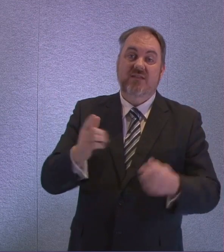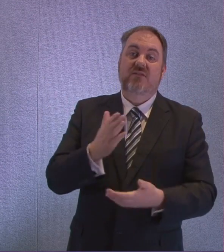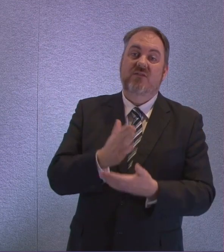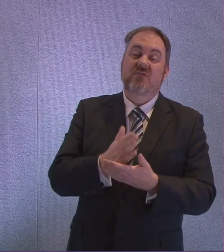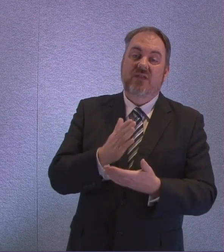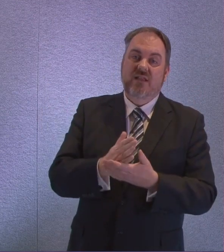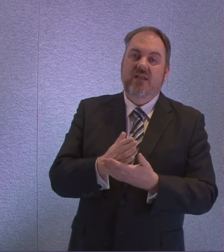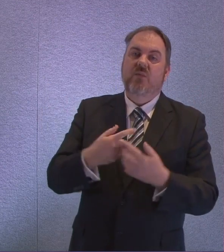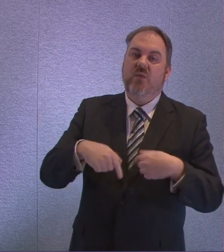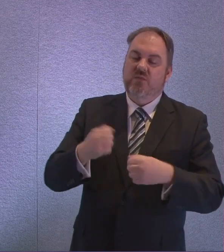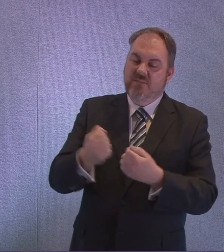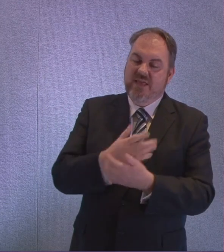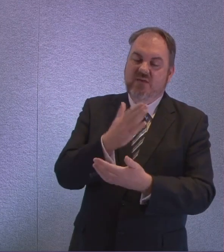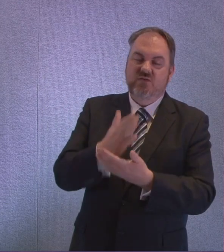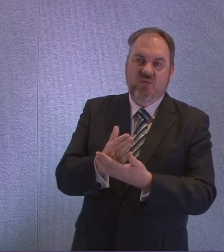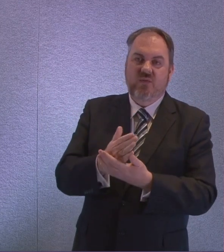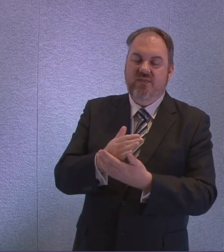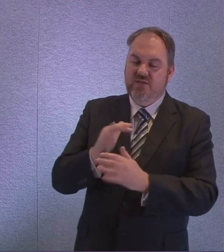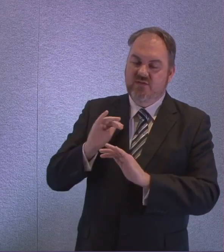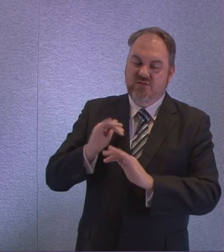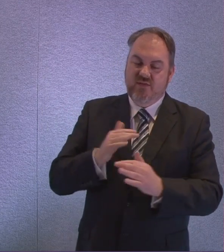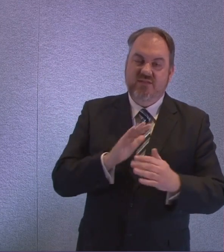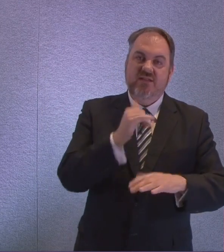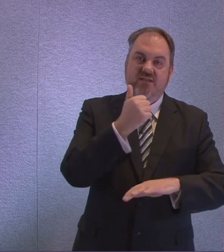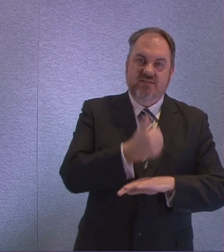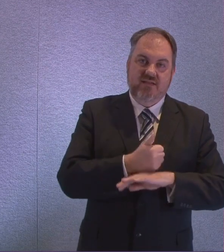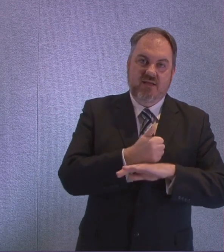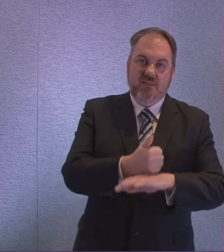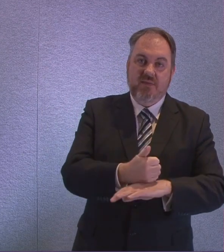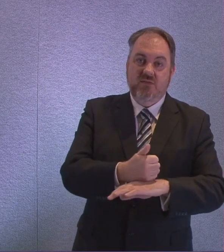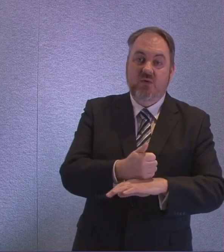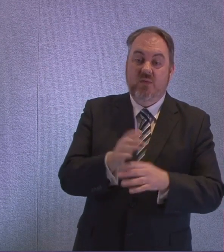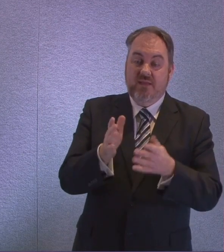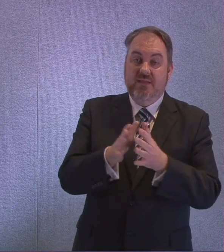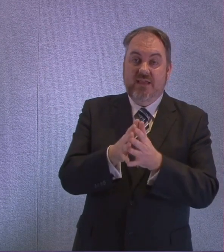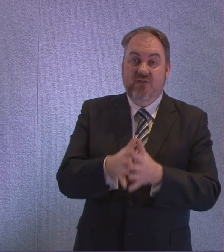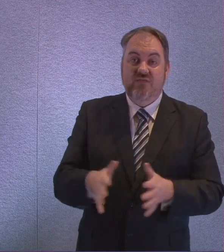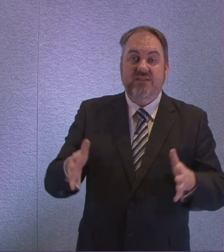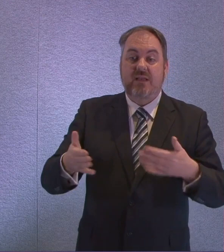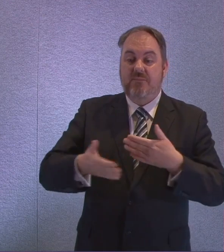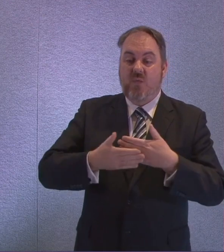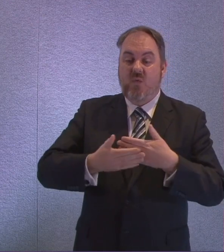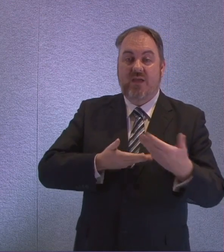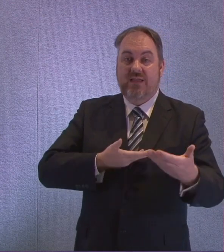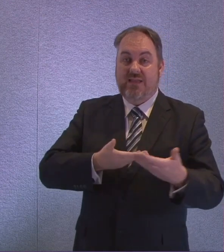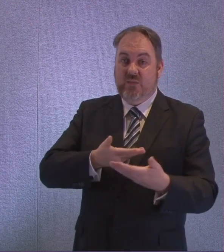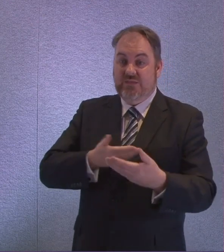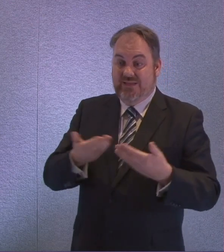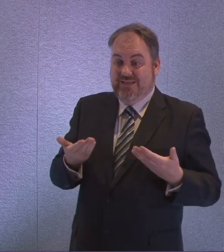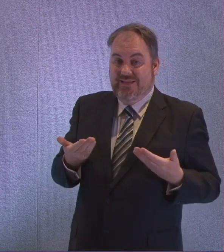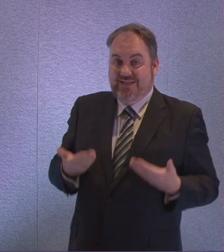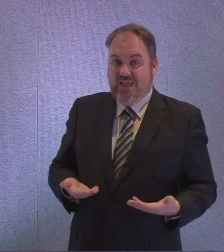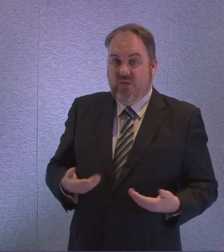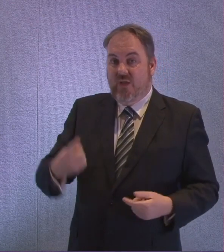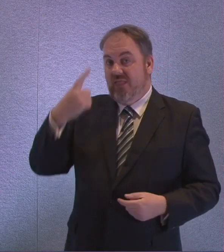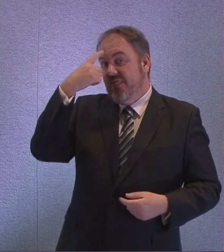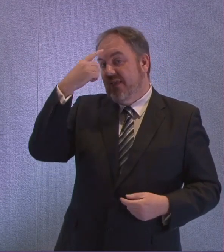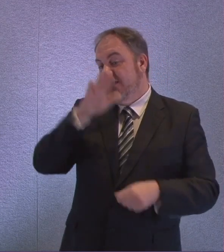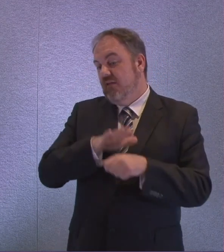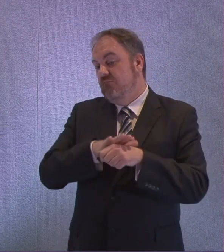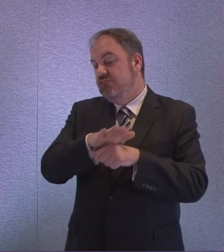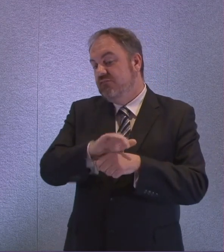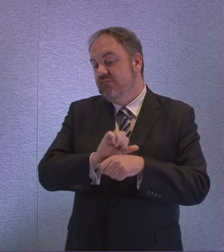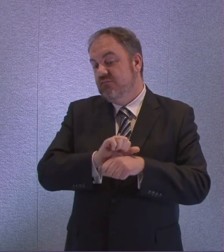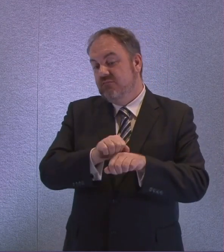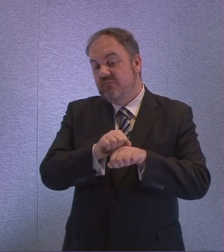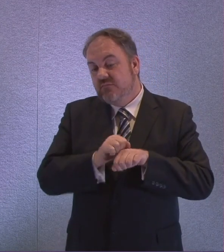that people need are there and that yes is about expanding access to counselling now but looking ahead to making sure that these services are